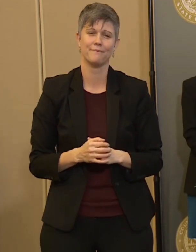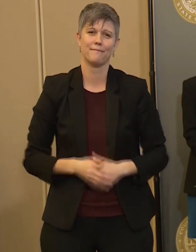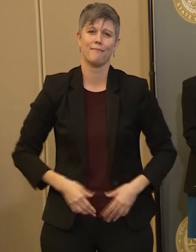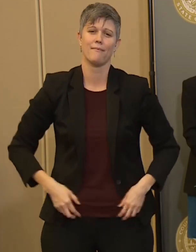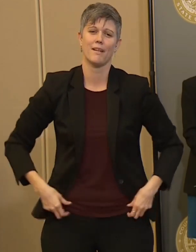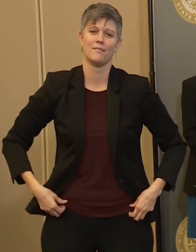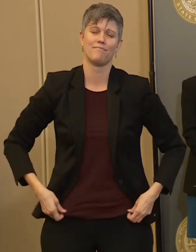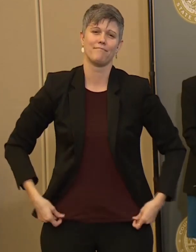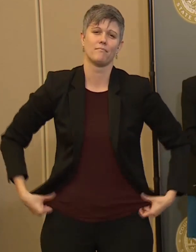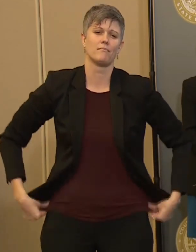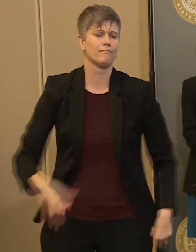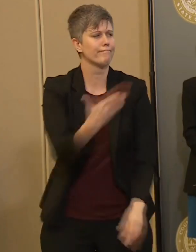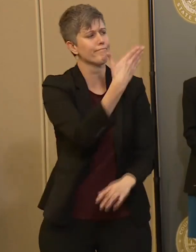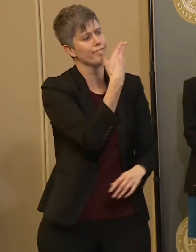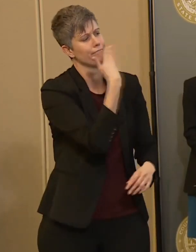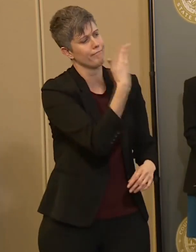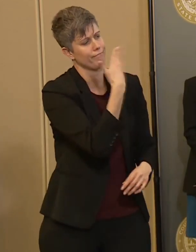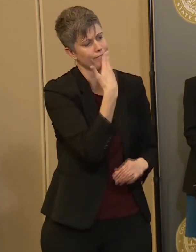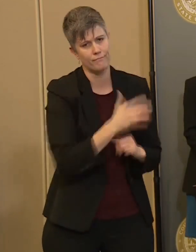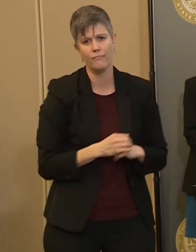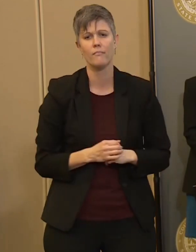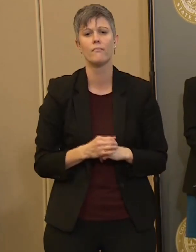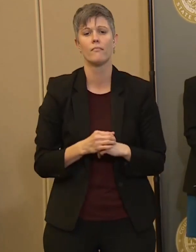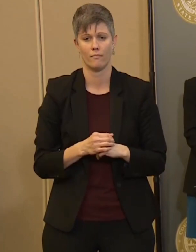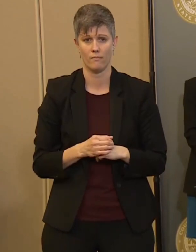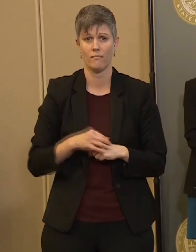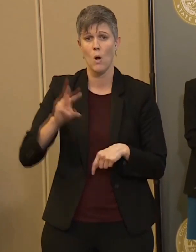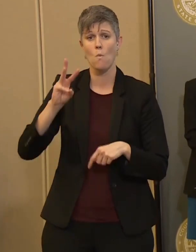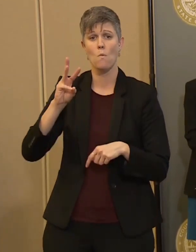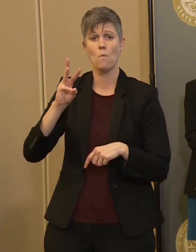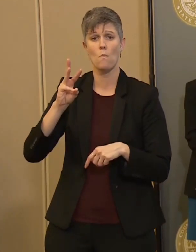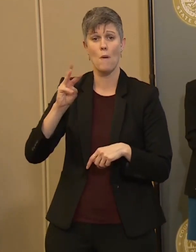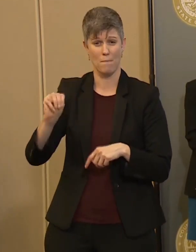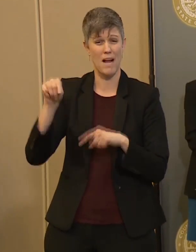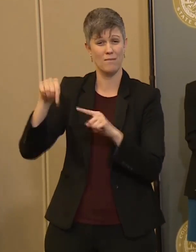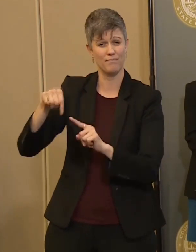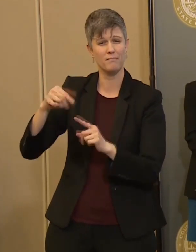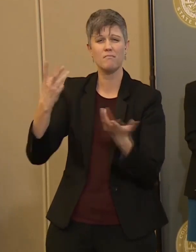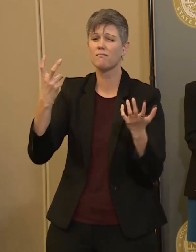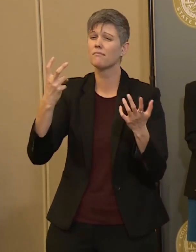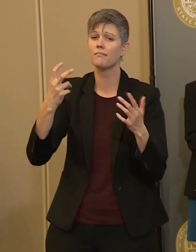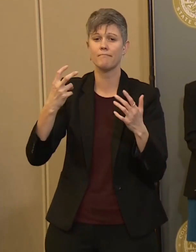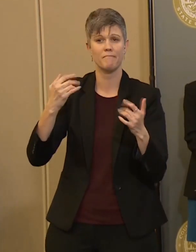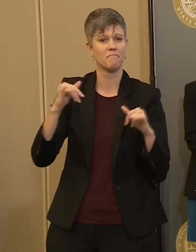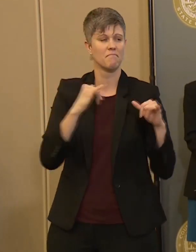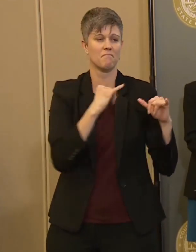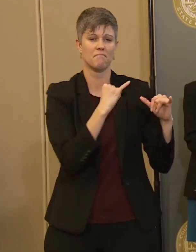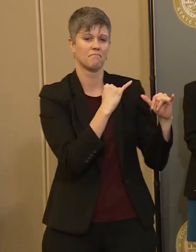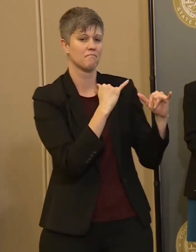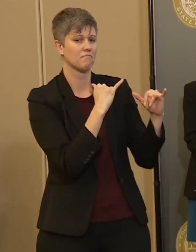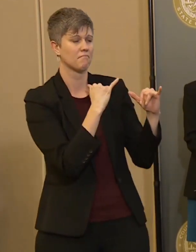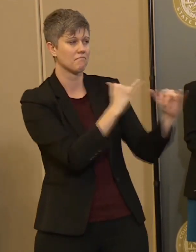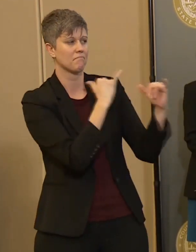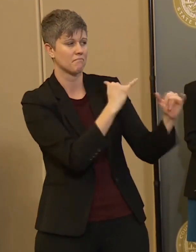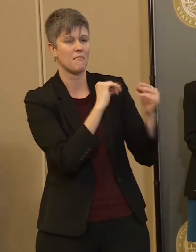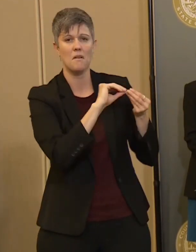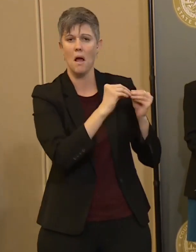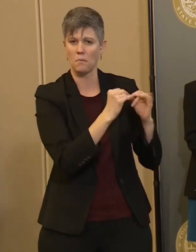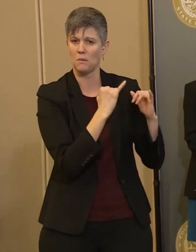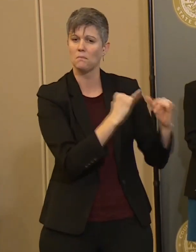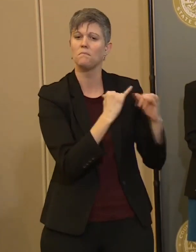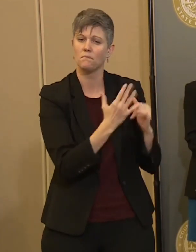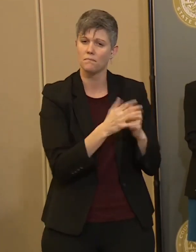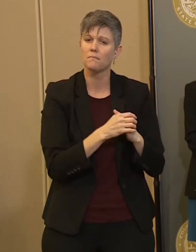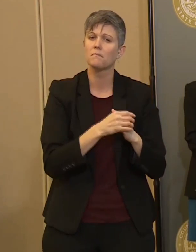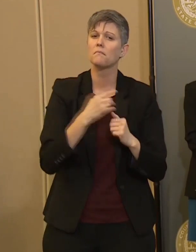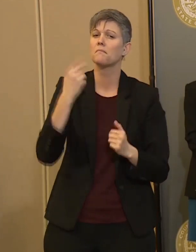Thank you, Dr. Escott. Williamson County is basically, has the same, similar numbers. We're a little bit less than